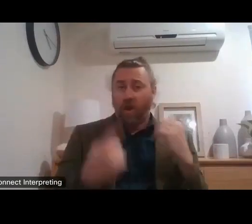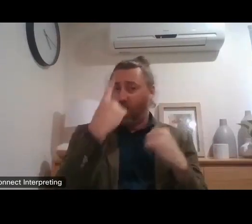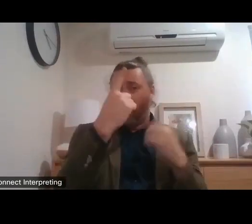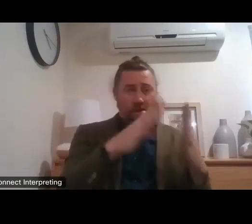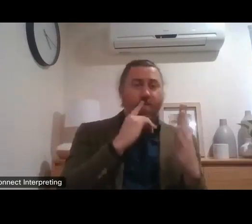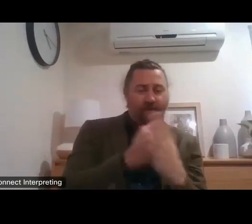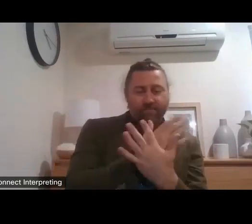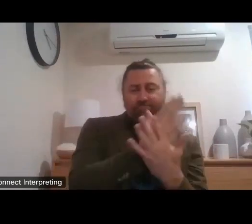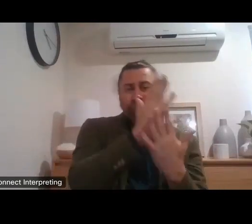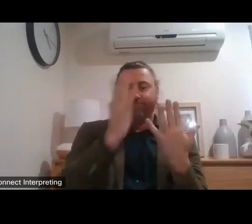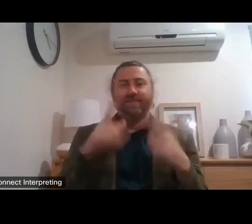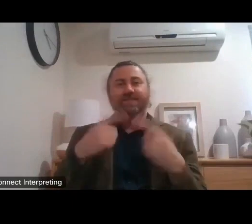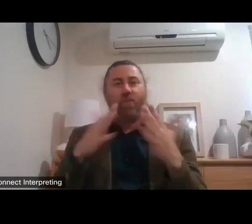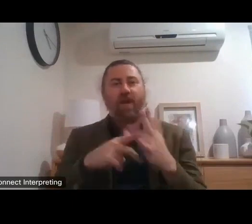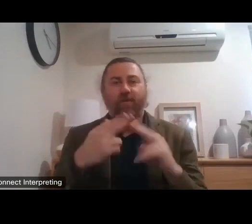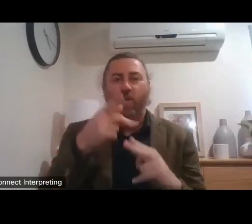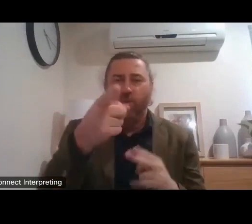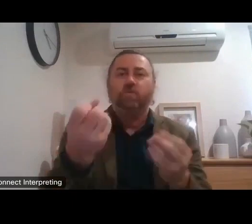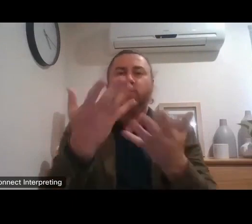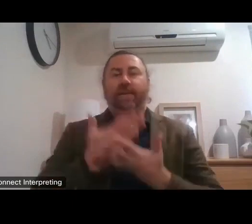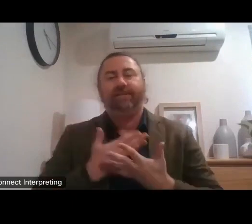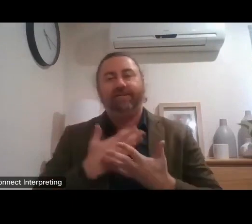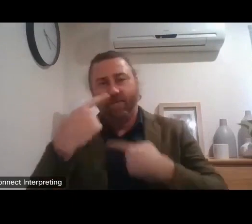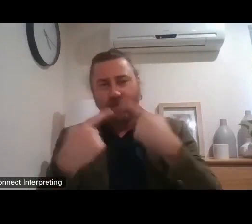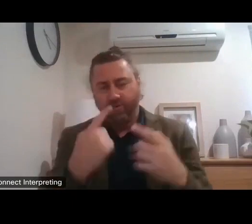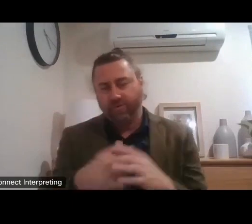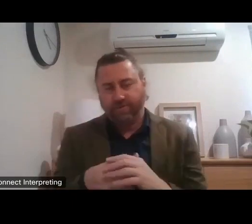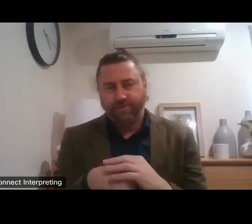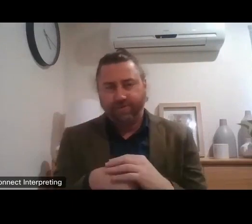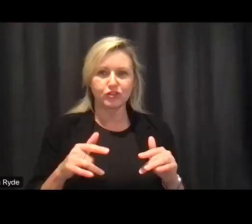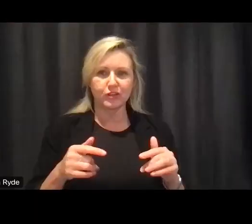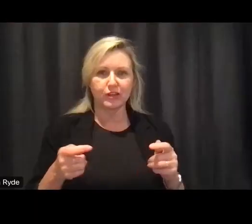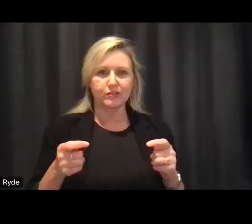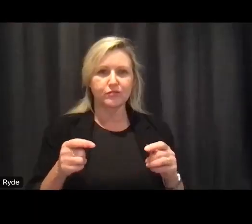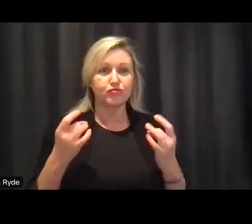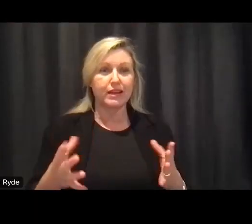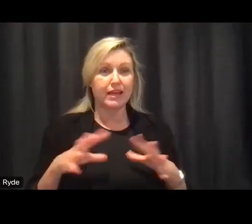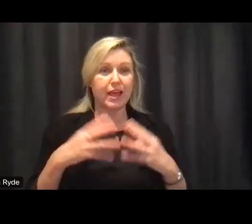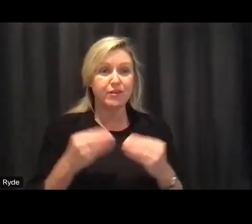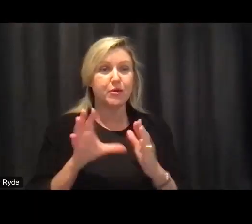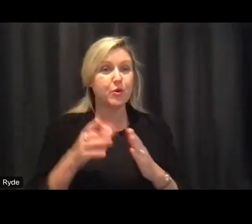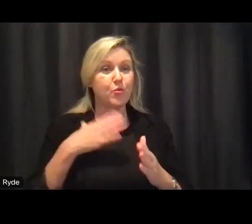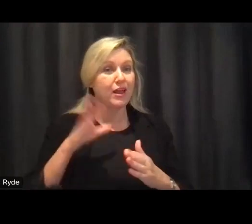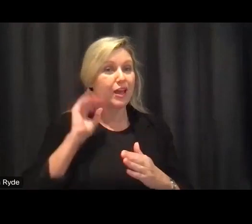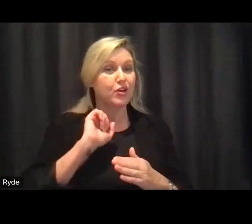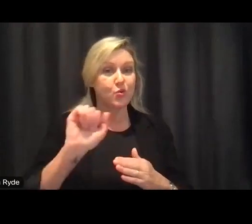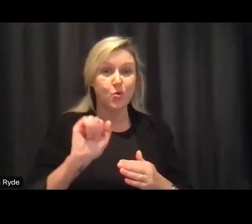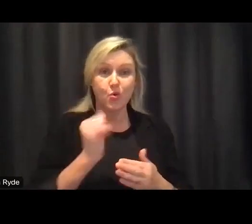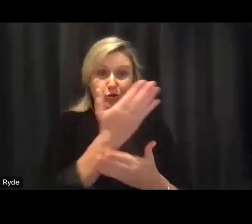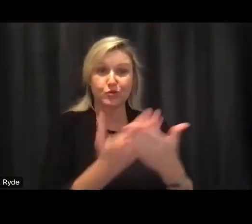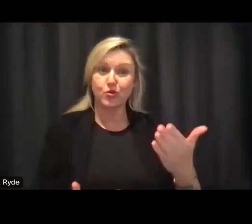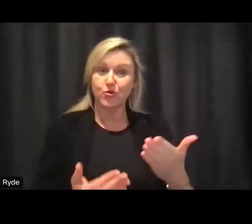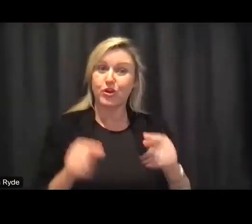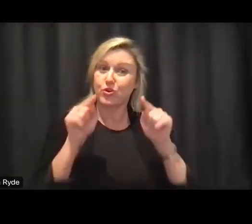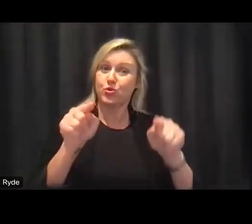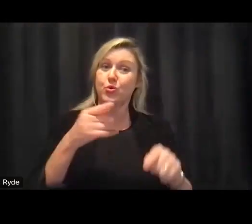going to be lots of ways um and in part the reason we haven't locked everything down by now is actually want to hear from you how do you want this to